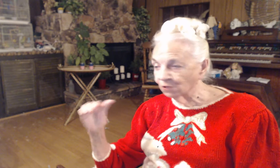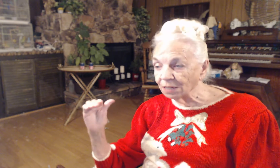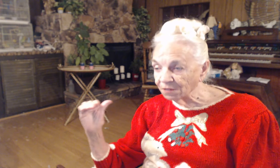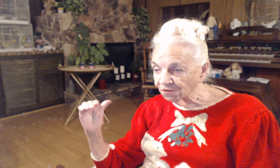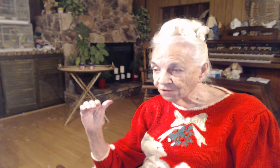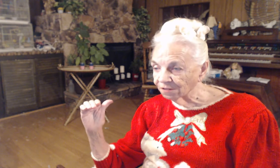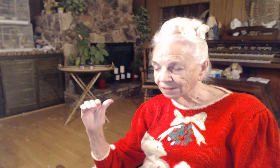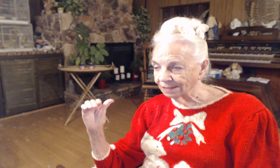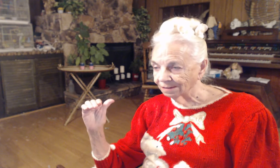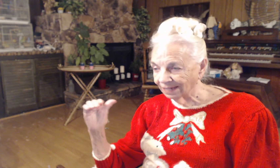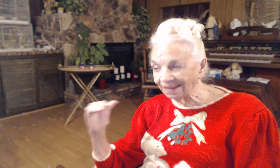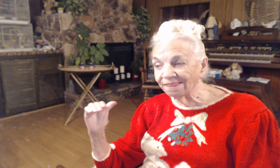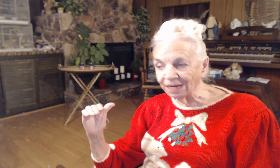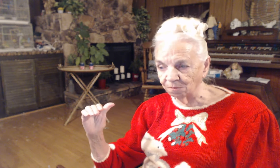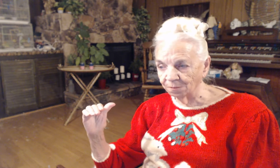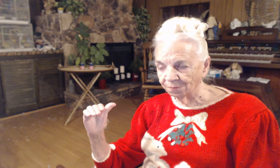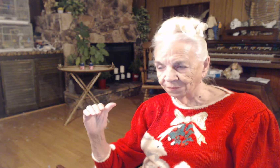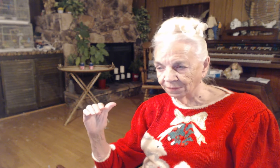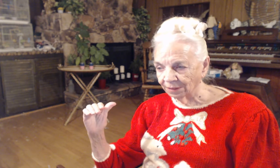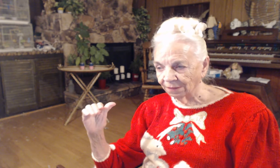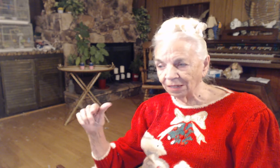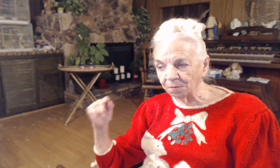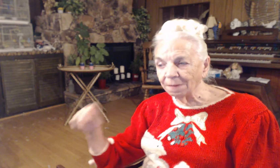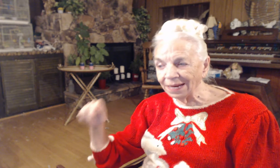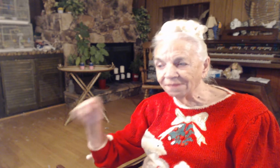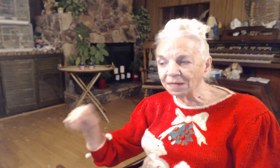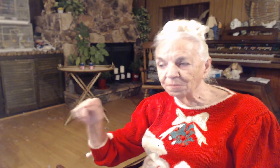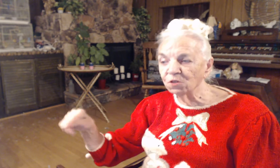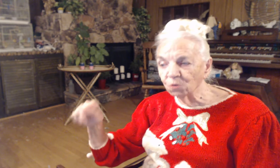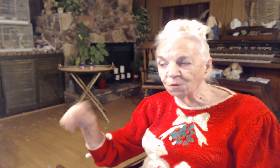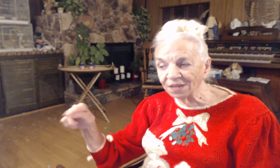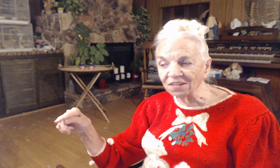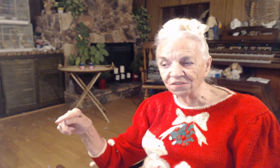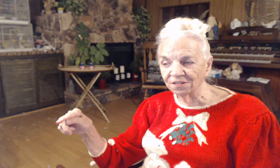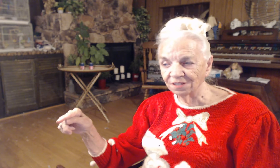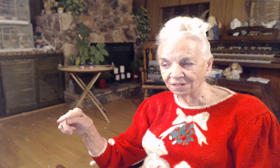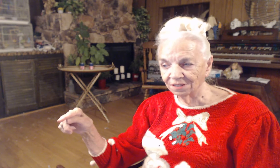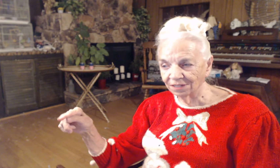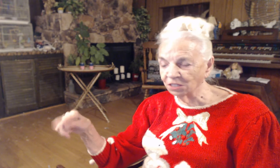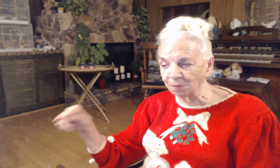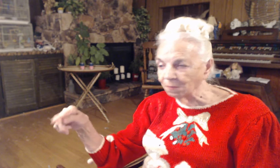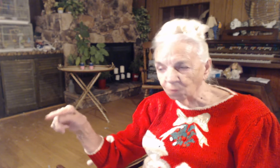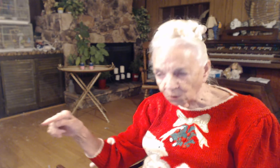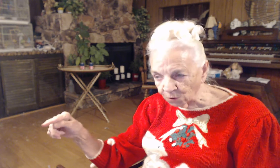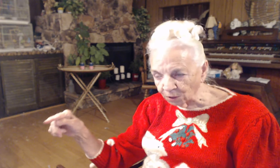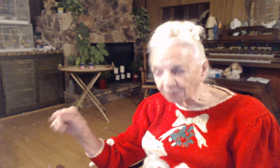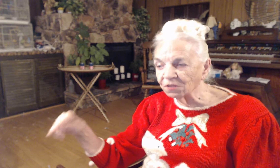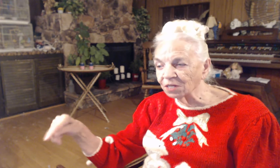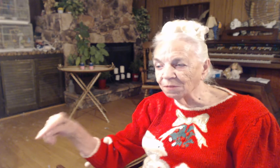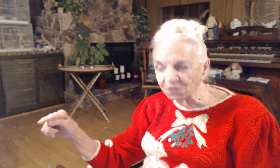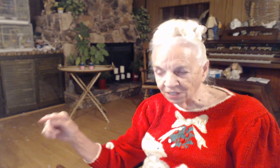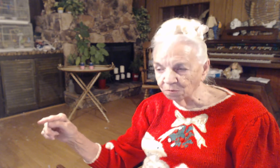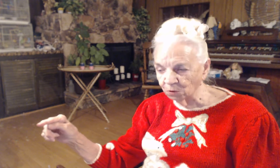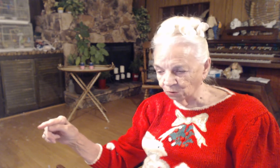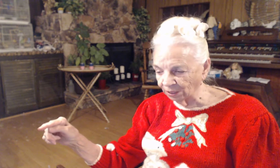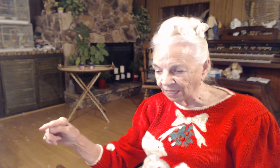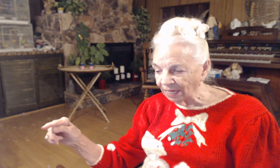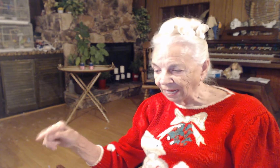Demons. In them. That made them do things. That the people weren't doing. But the demons in them were doing. And he